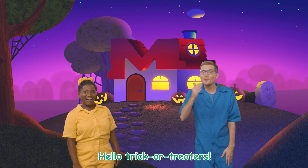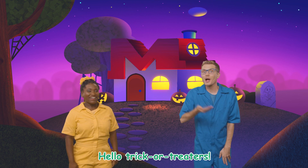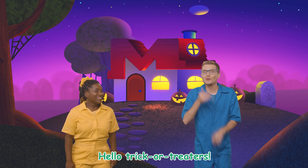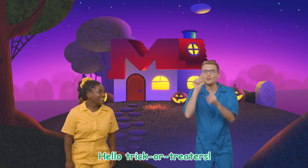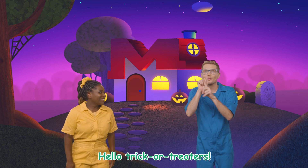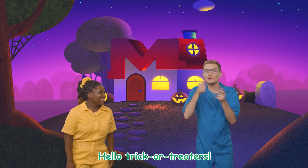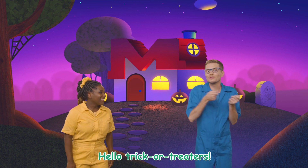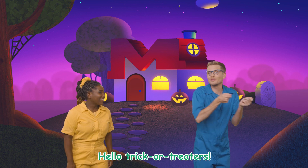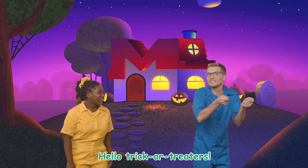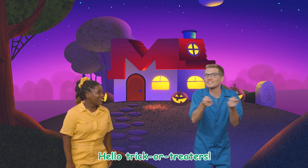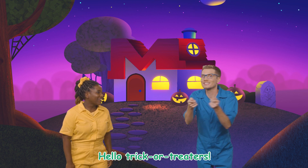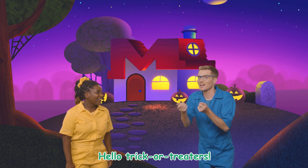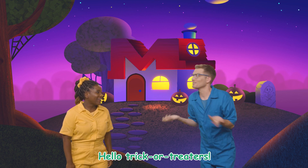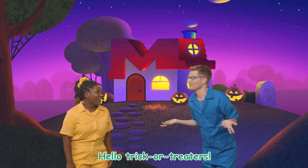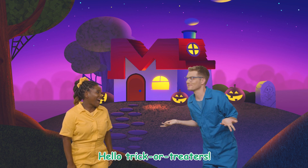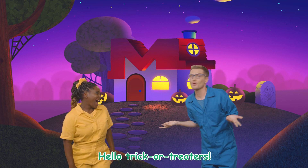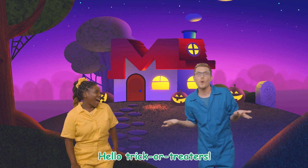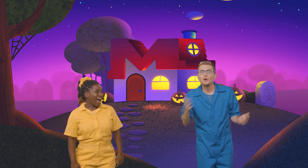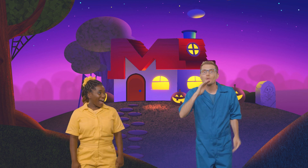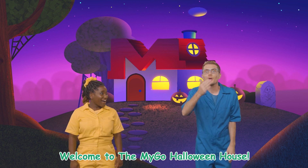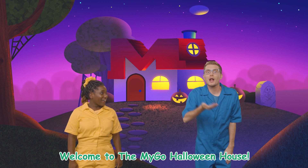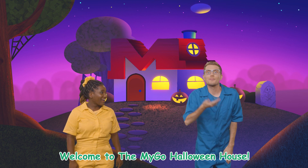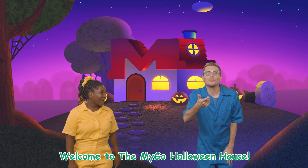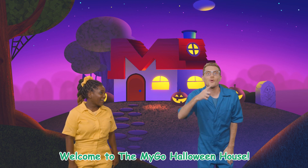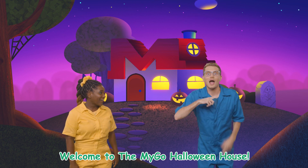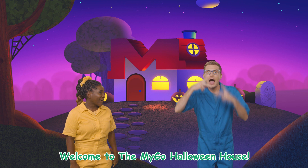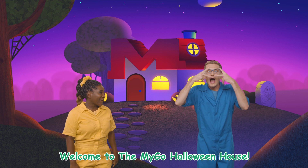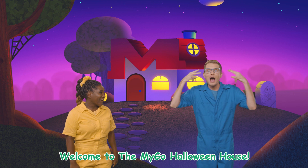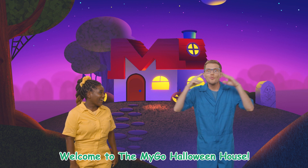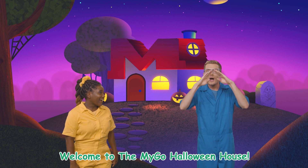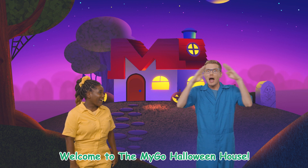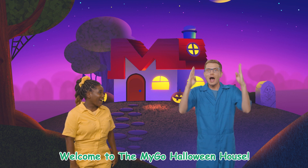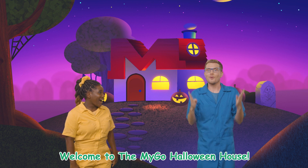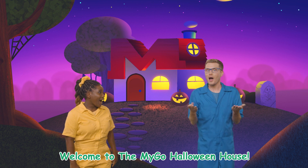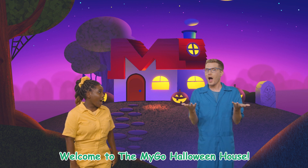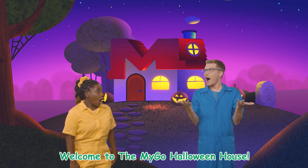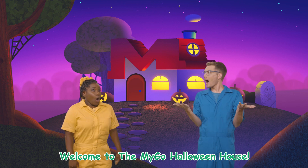Hello, trick-or-treaters! Welcome to the MyGo Halloween house!